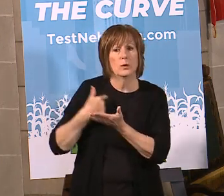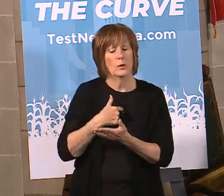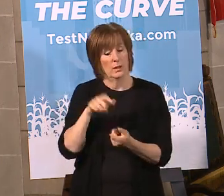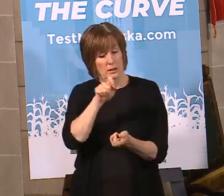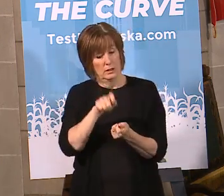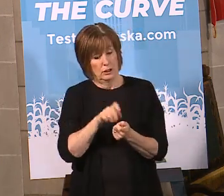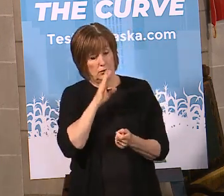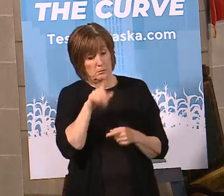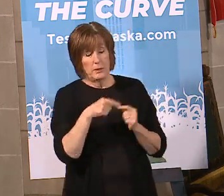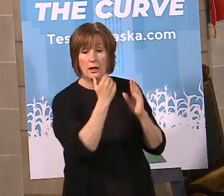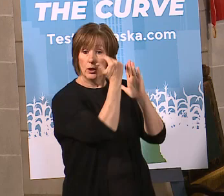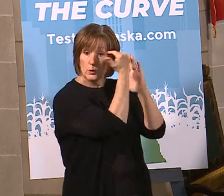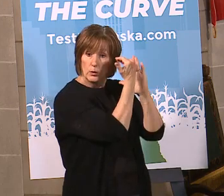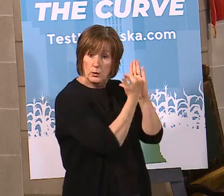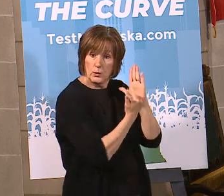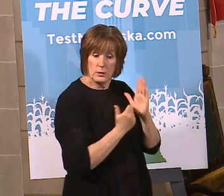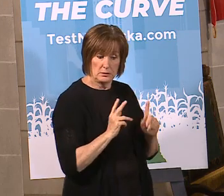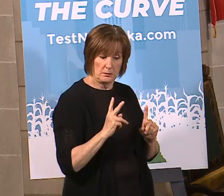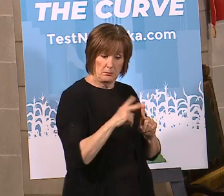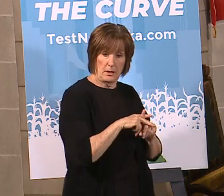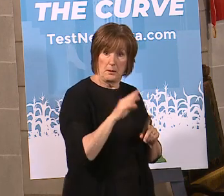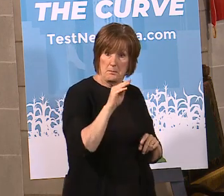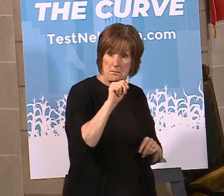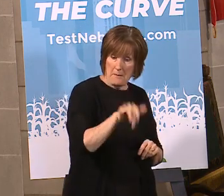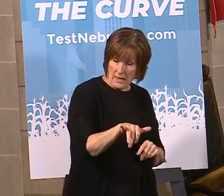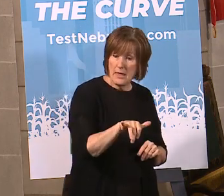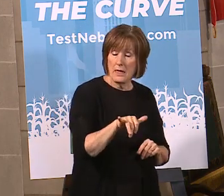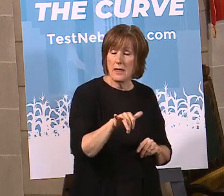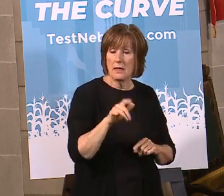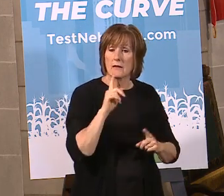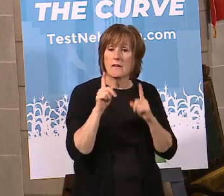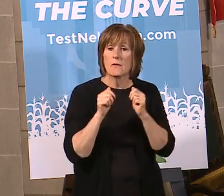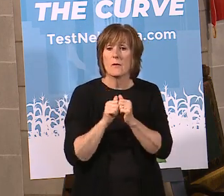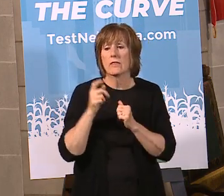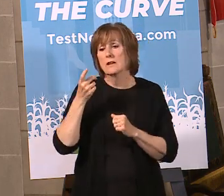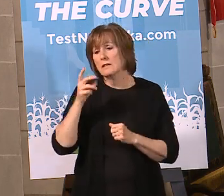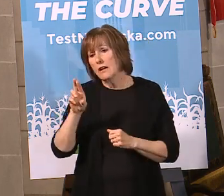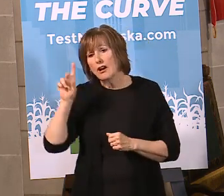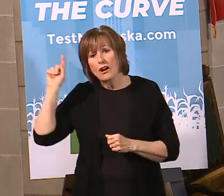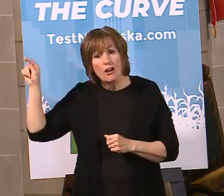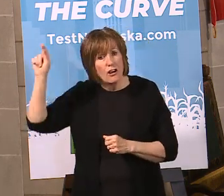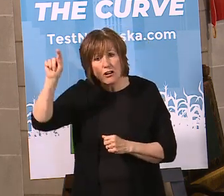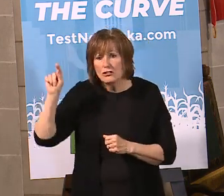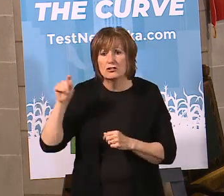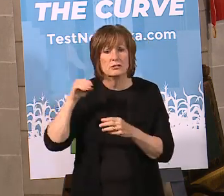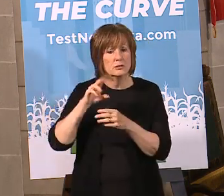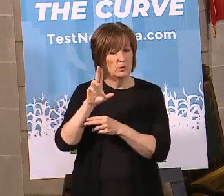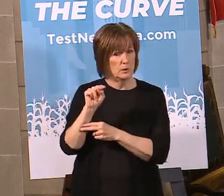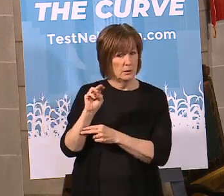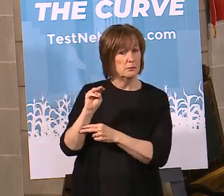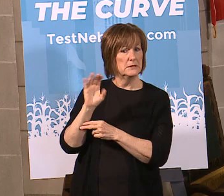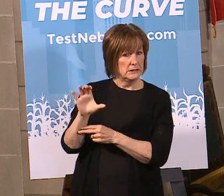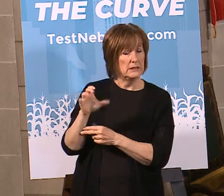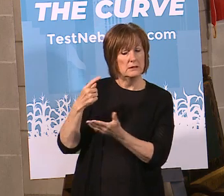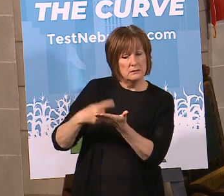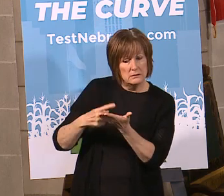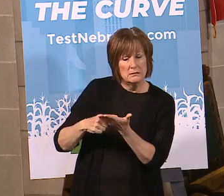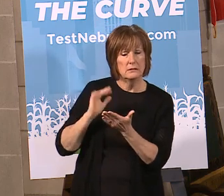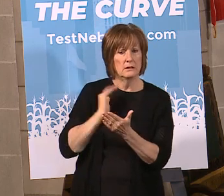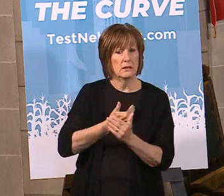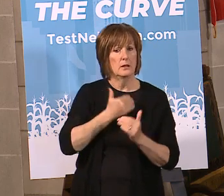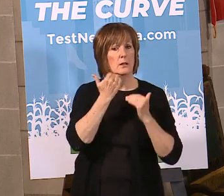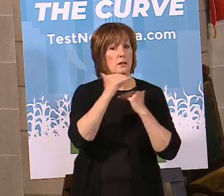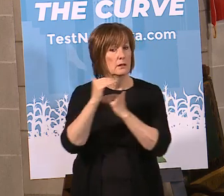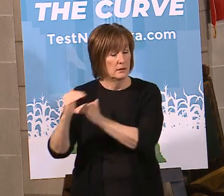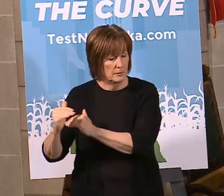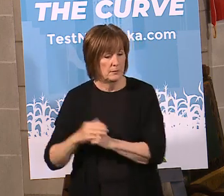the DHMs that will apply in May, had conversations with Dr. Cranival, Dr. Laurel. We discussed the sanctions and so forth.